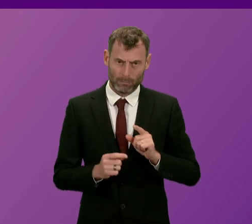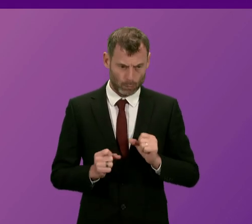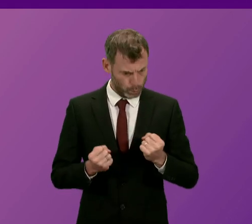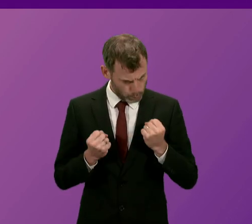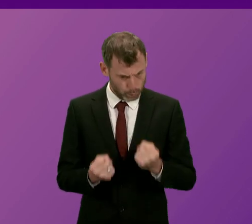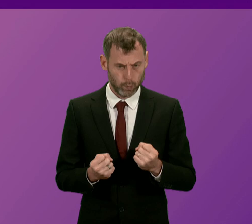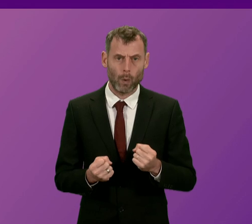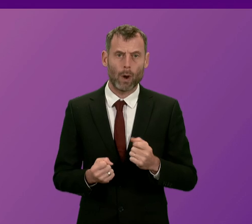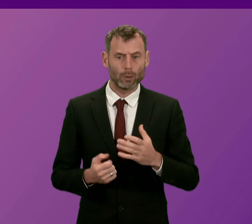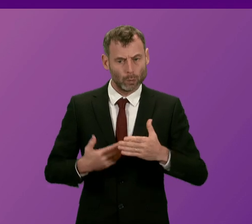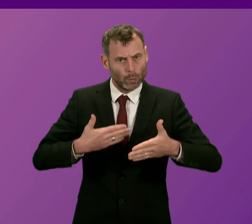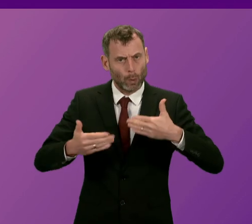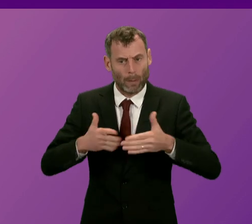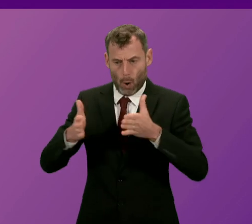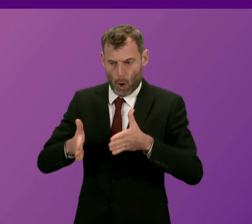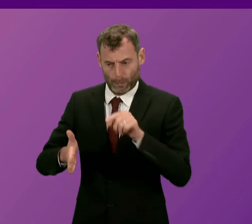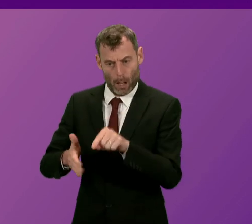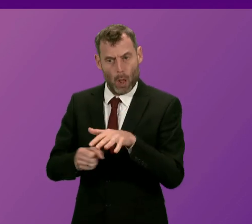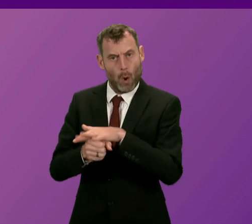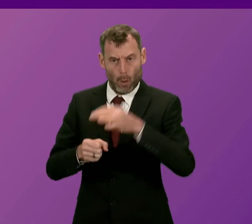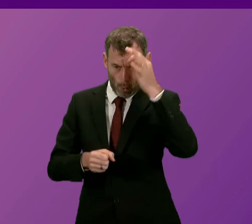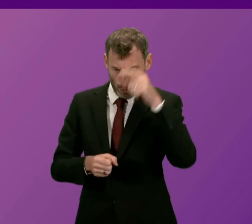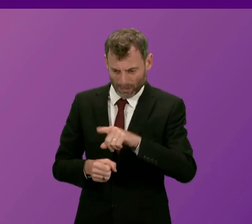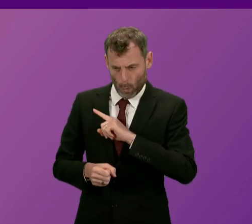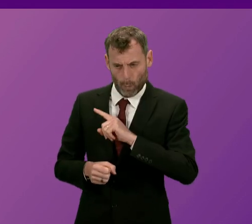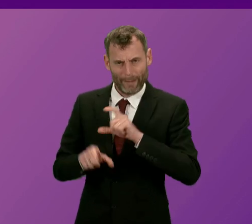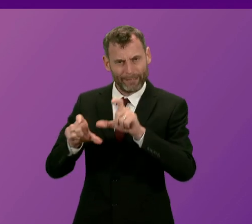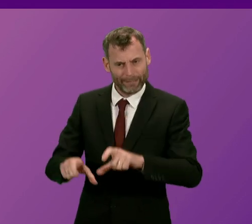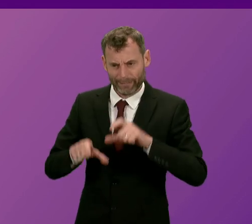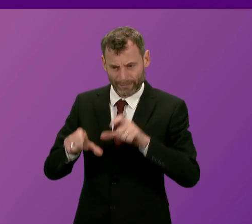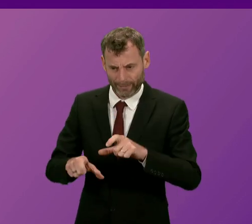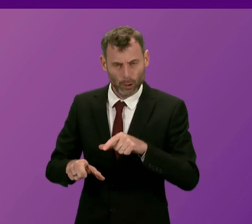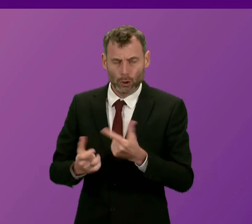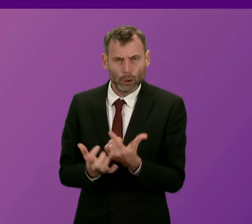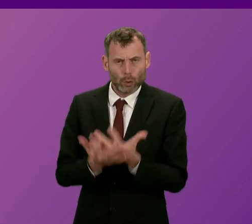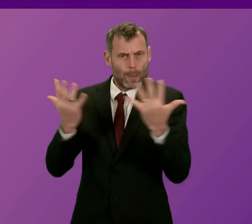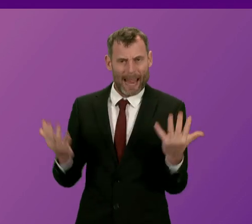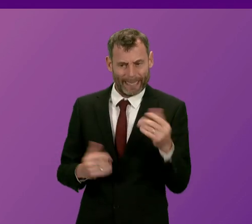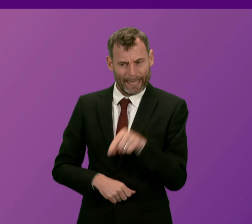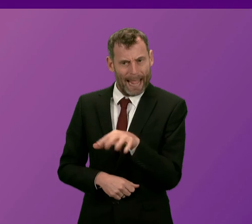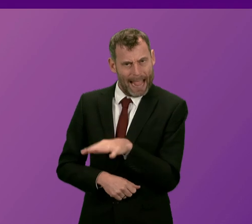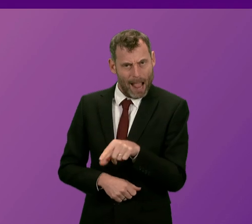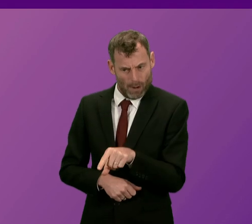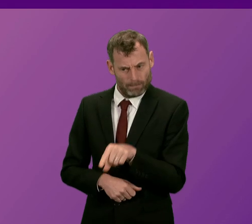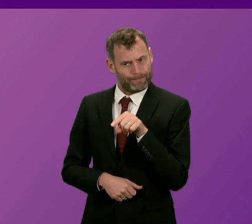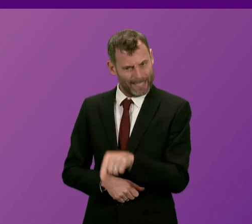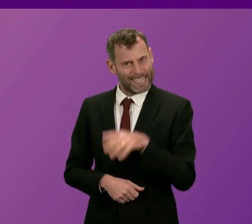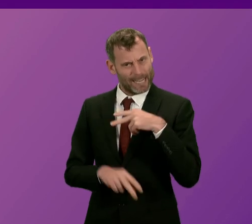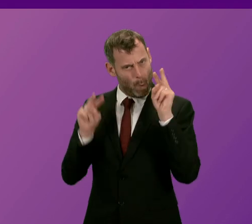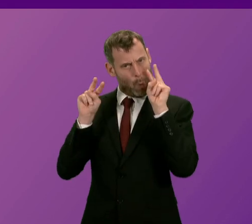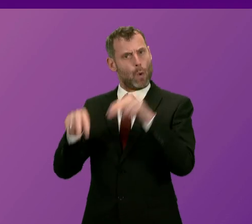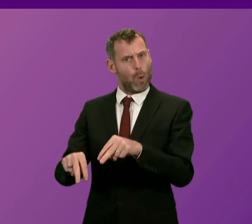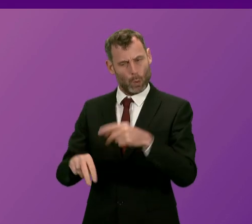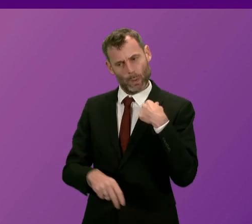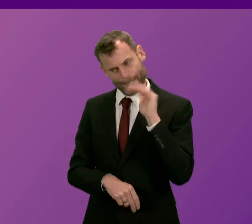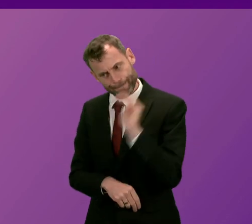improve the delayed discharge position in local authority areas where it is poor. And we maintain that pressure on a constant basis.